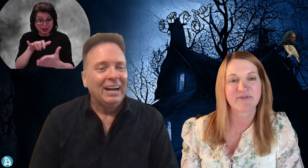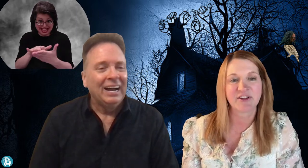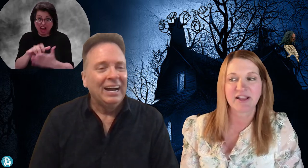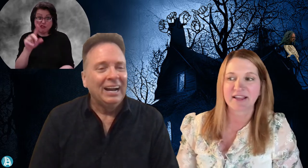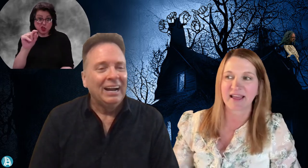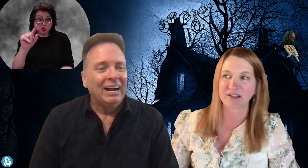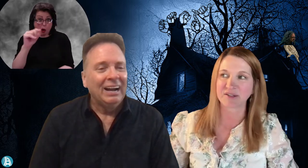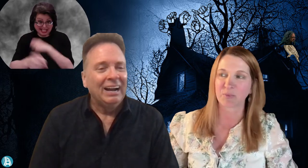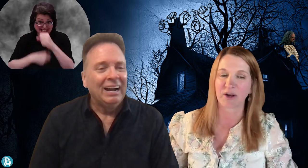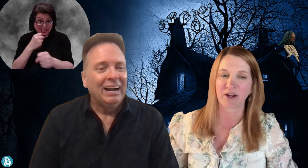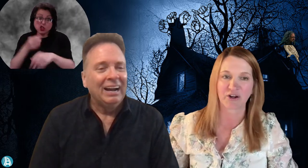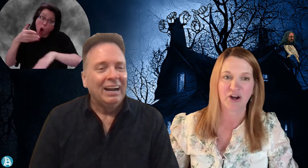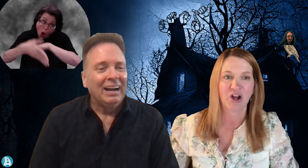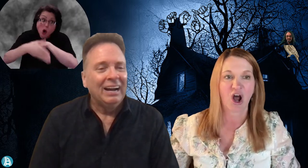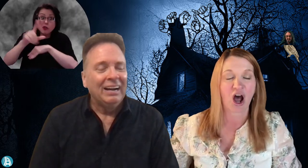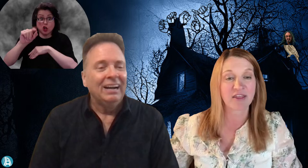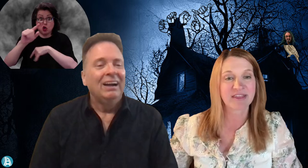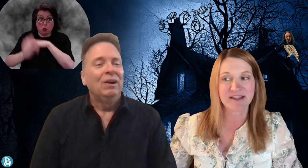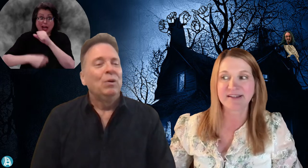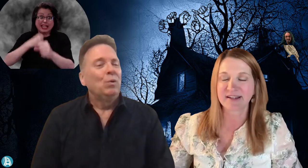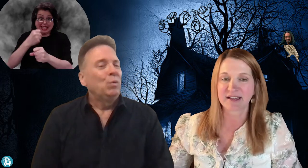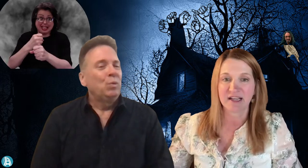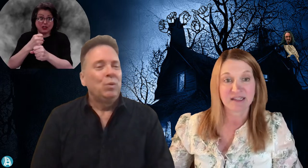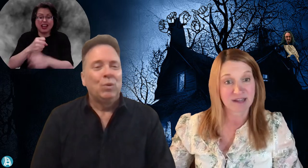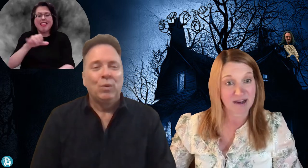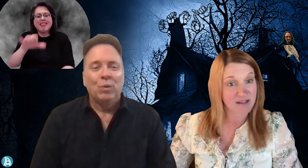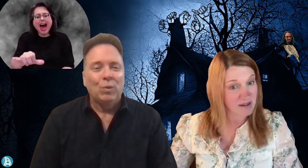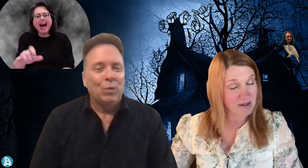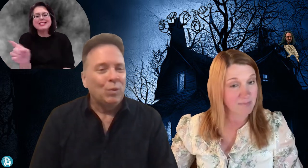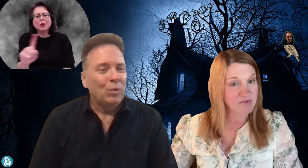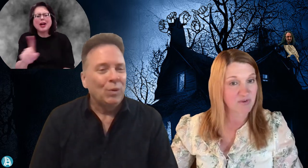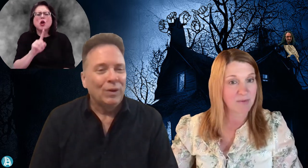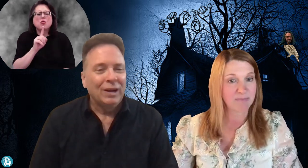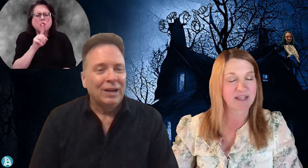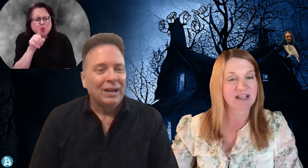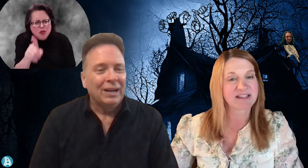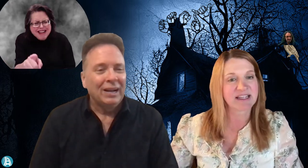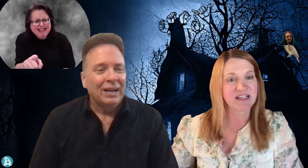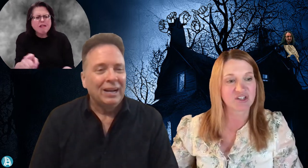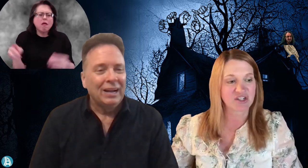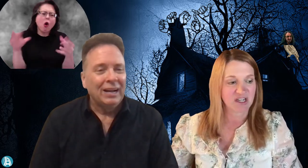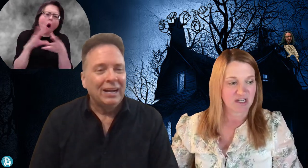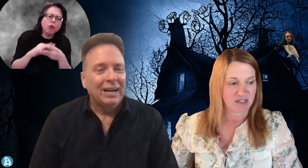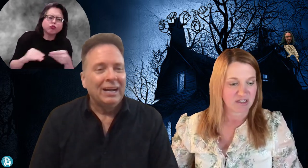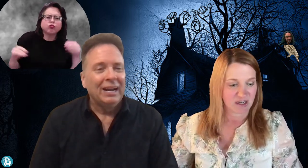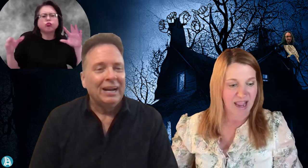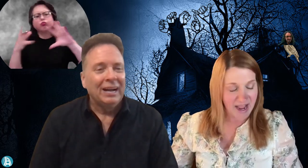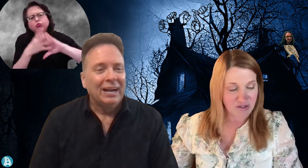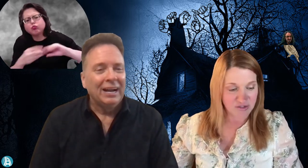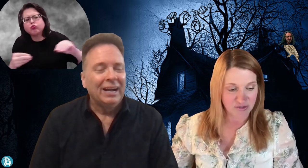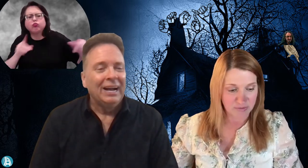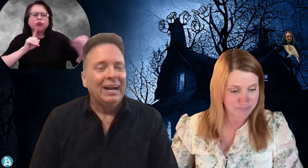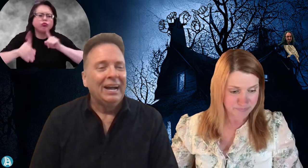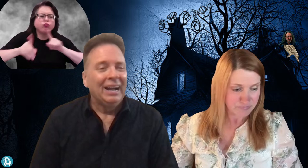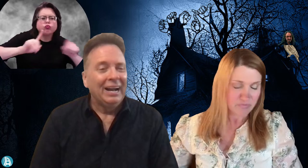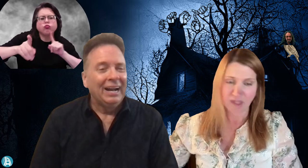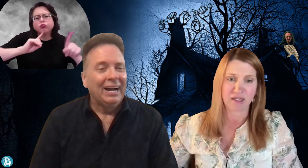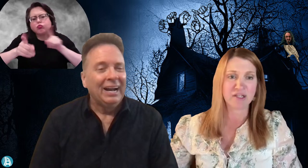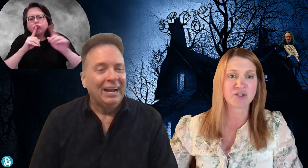I feel like that's where authentic dialogue comes from because each actor is